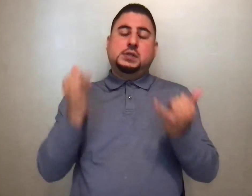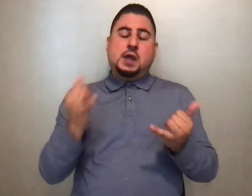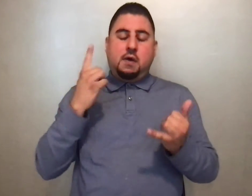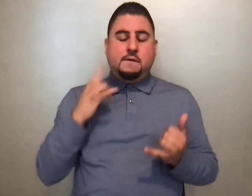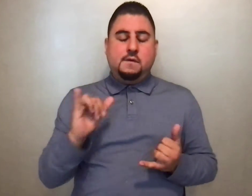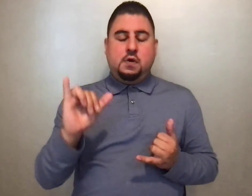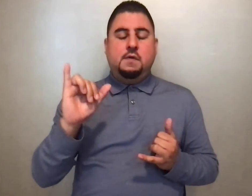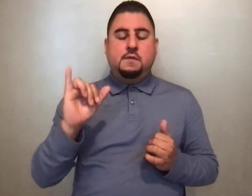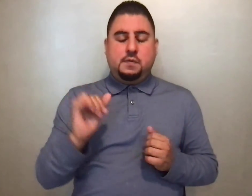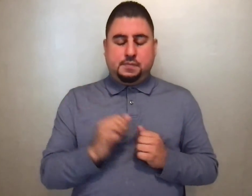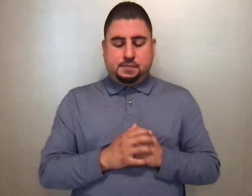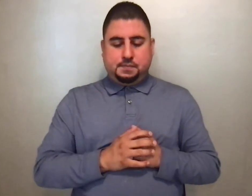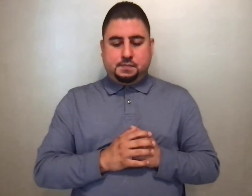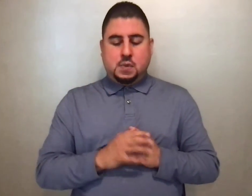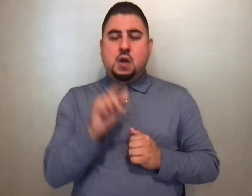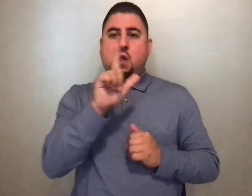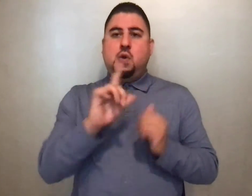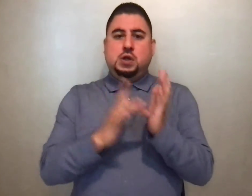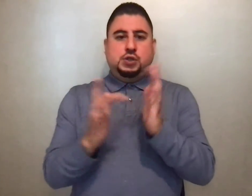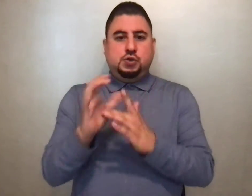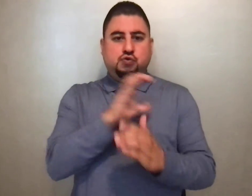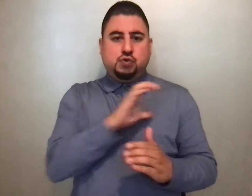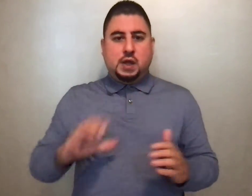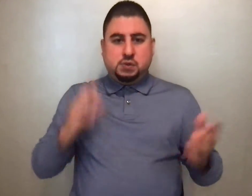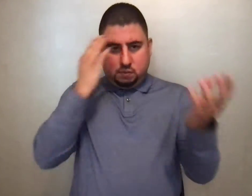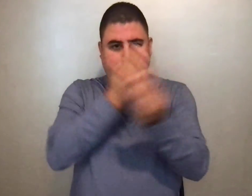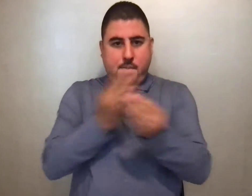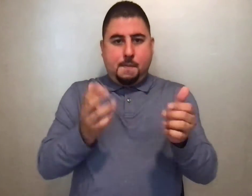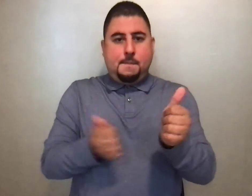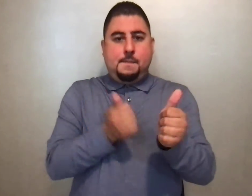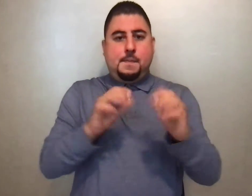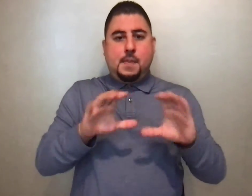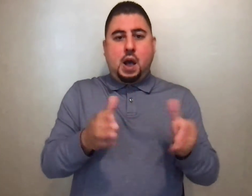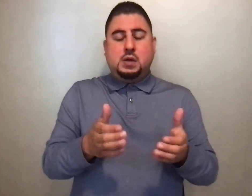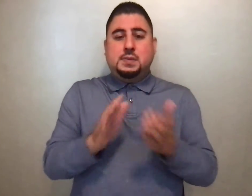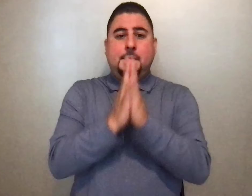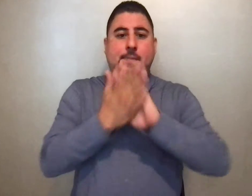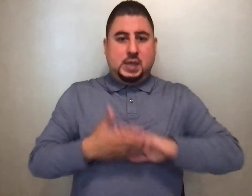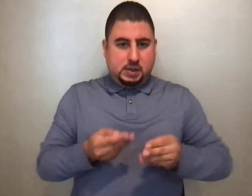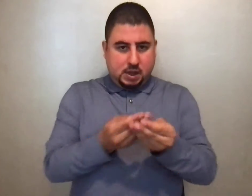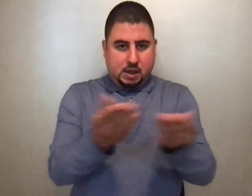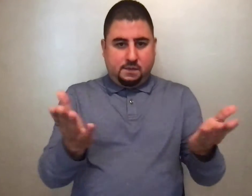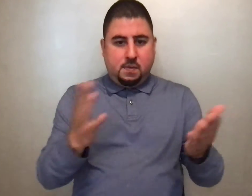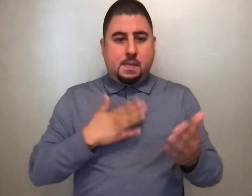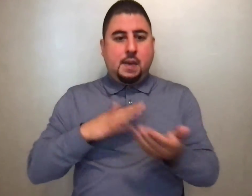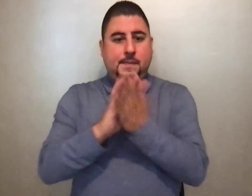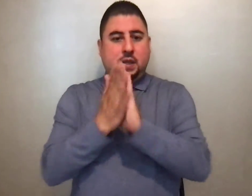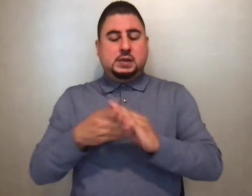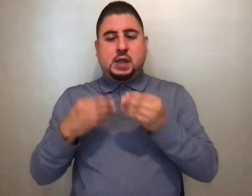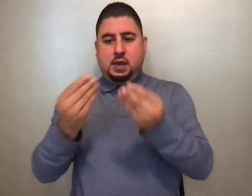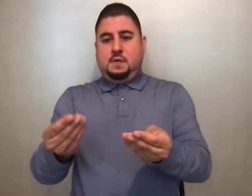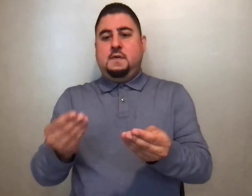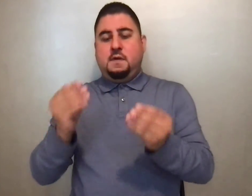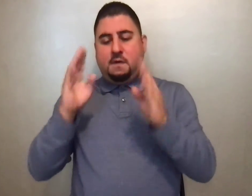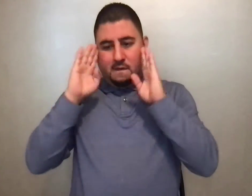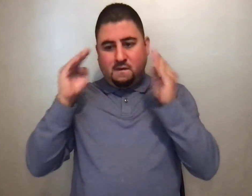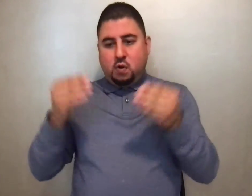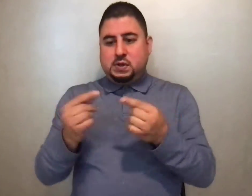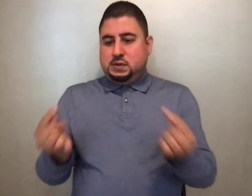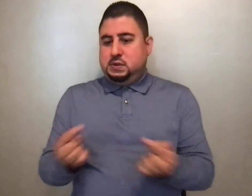now and forever. Lord Jesus Christ, who said to your apostles, Peace I leave you, my peace I give you. Look not on our sins, but on